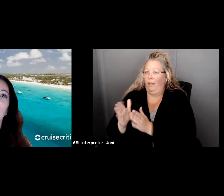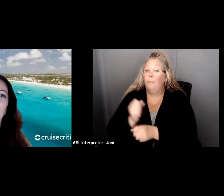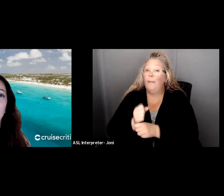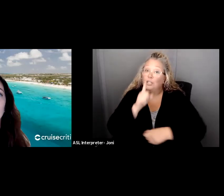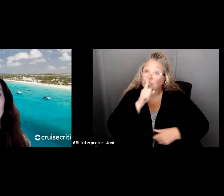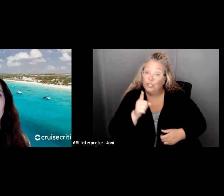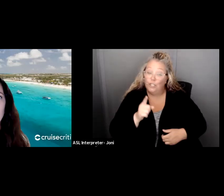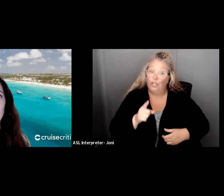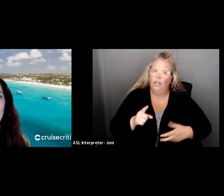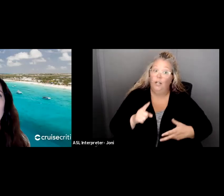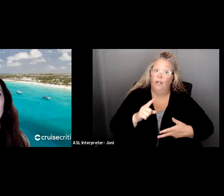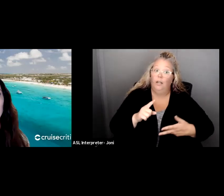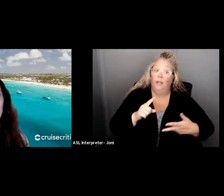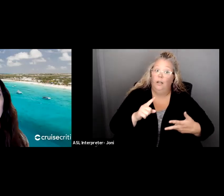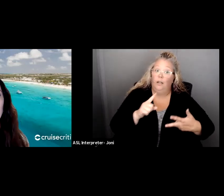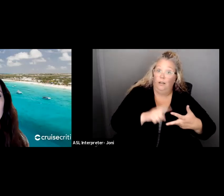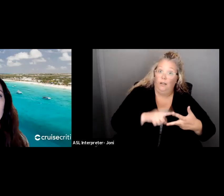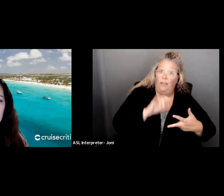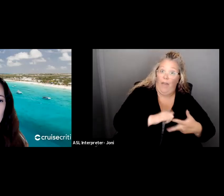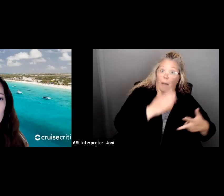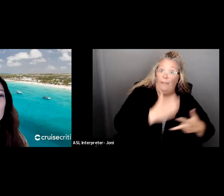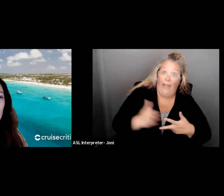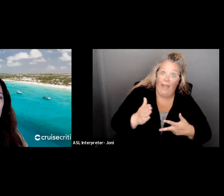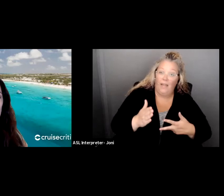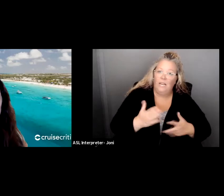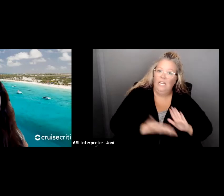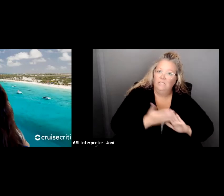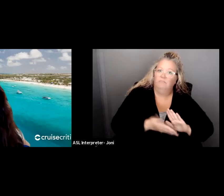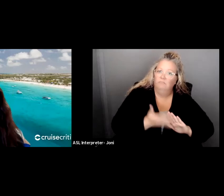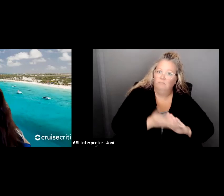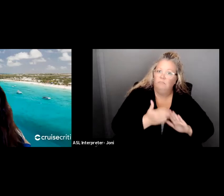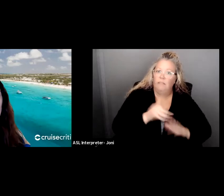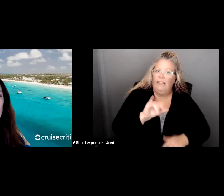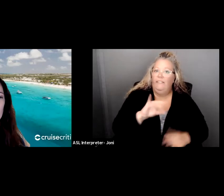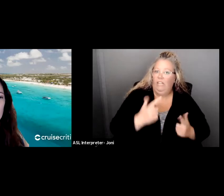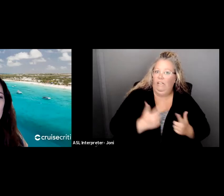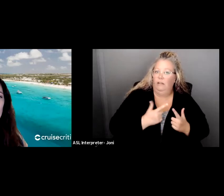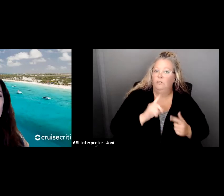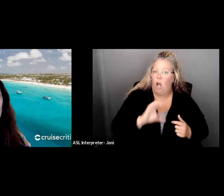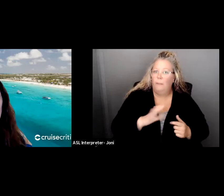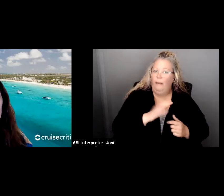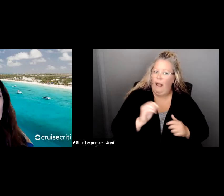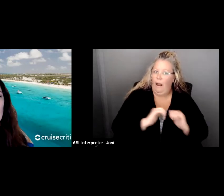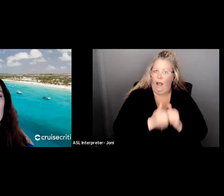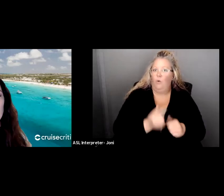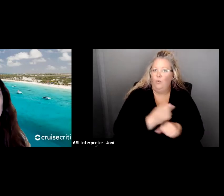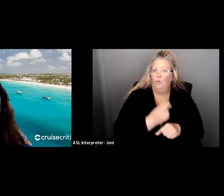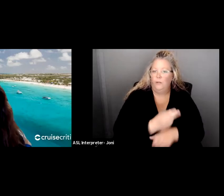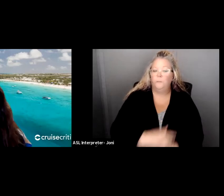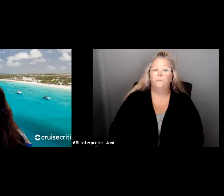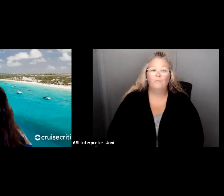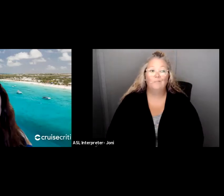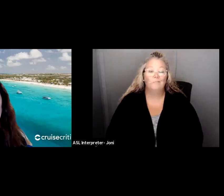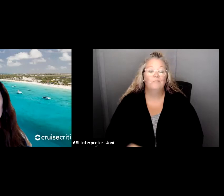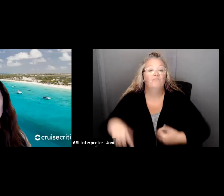is actually a living document and gets used. Let's start with the overview. Here we